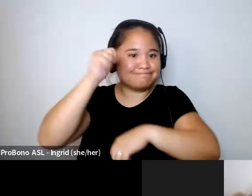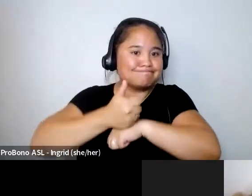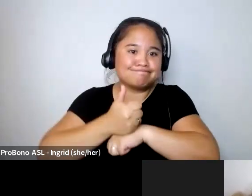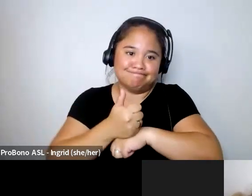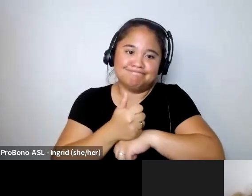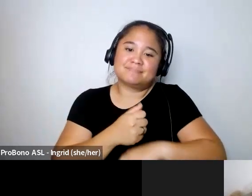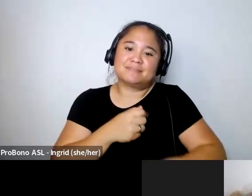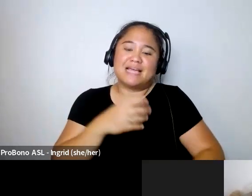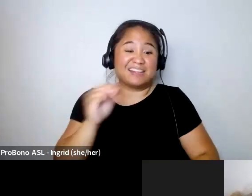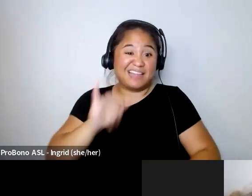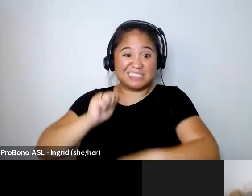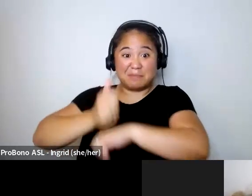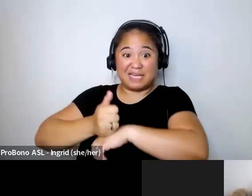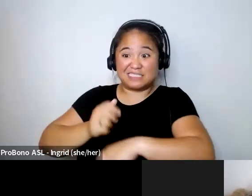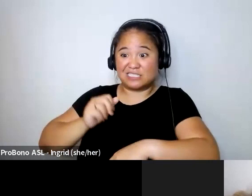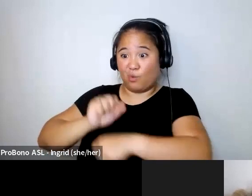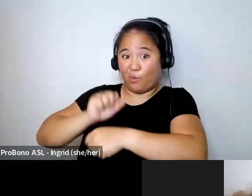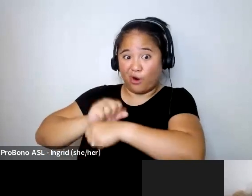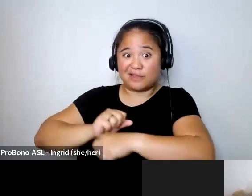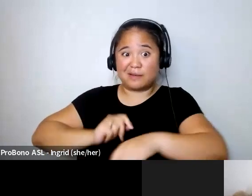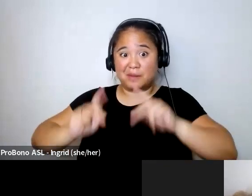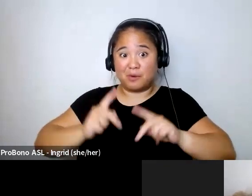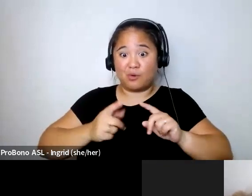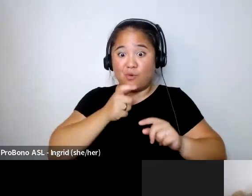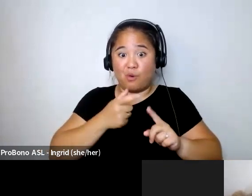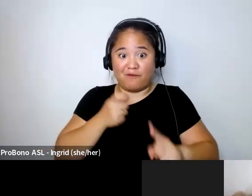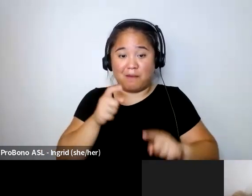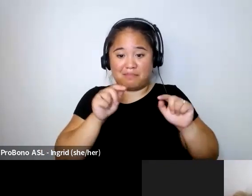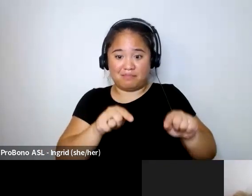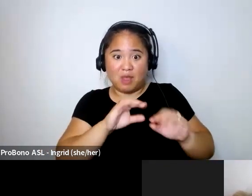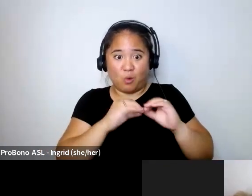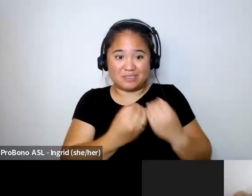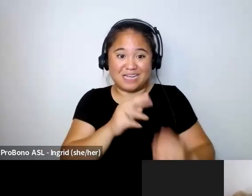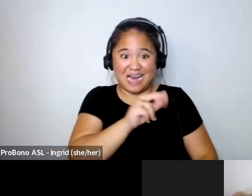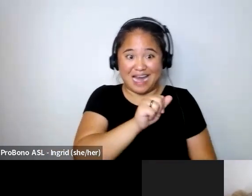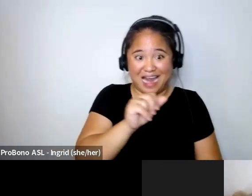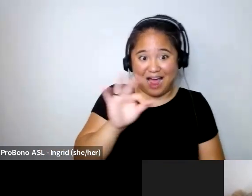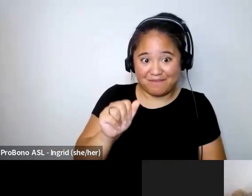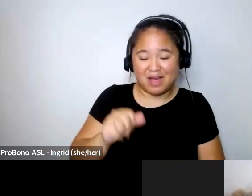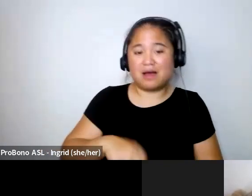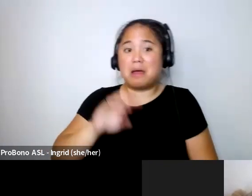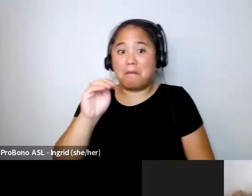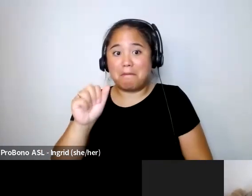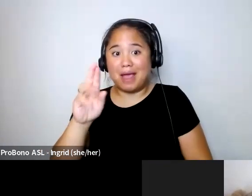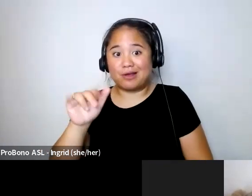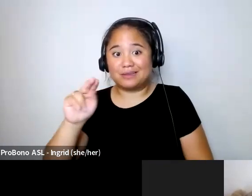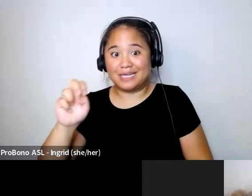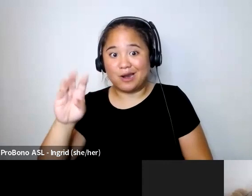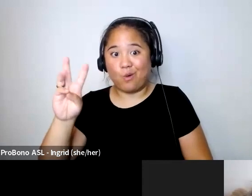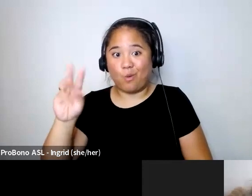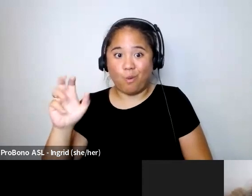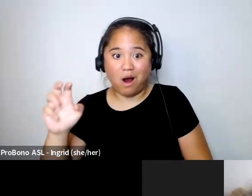you know the work of people who have been in nafta and people like marilyn juan etc who who really have um